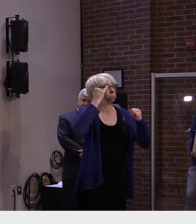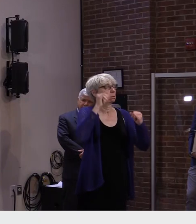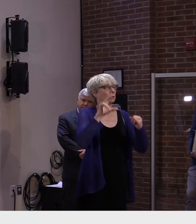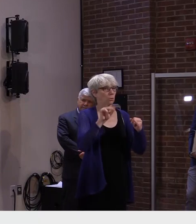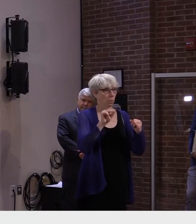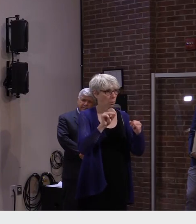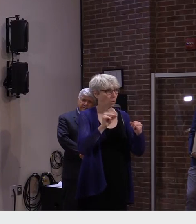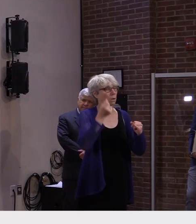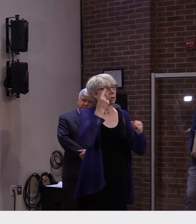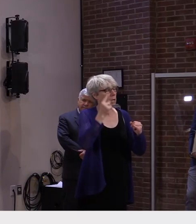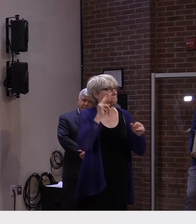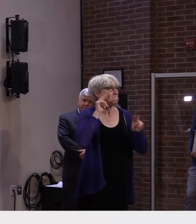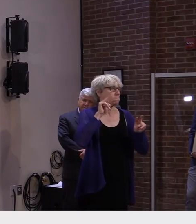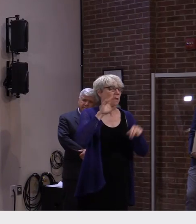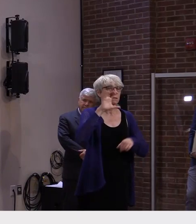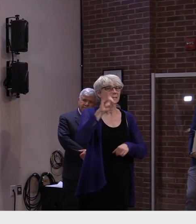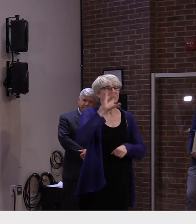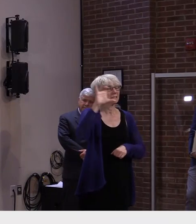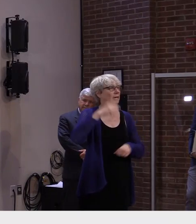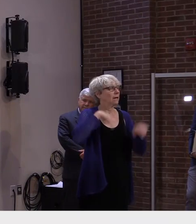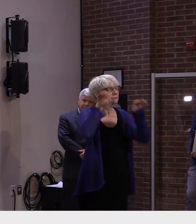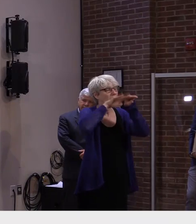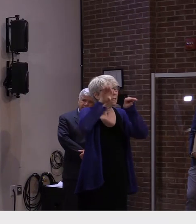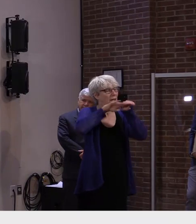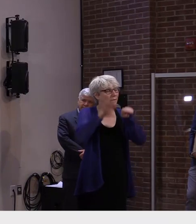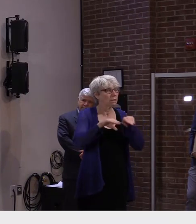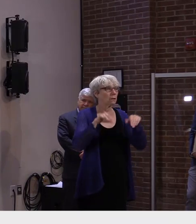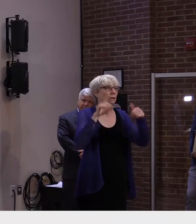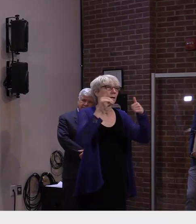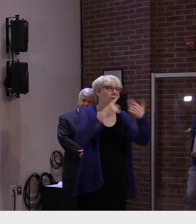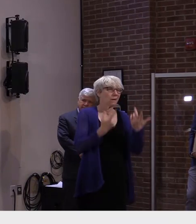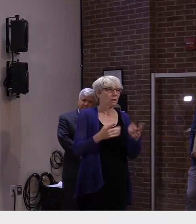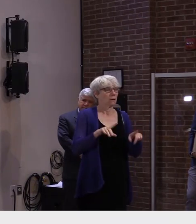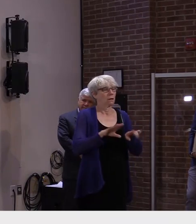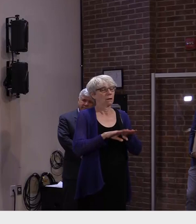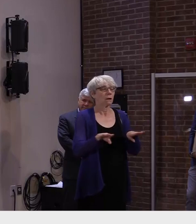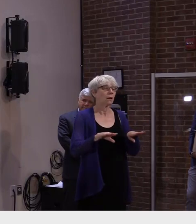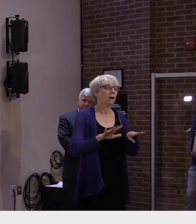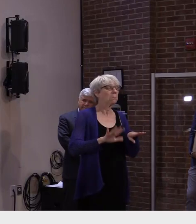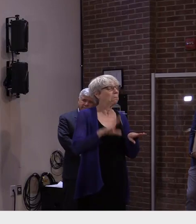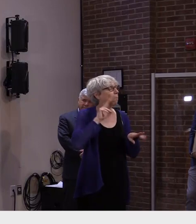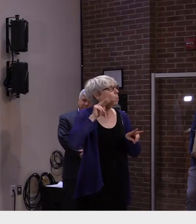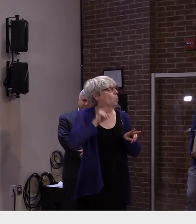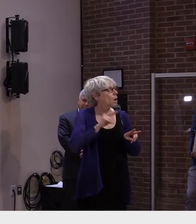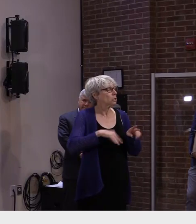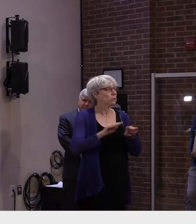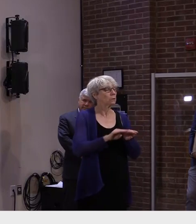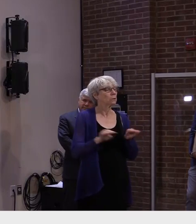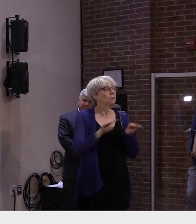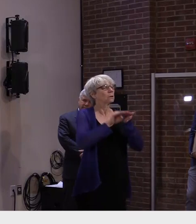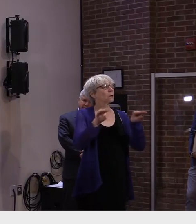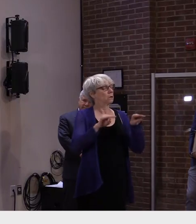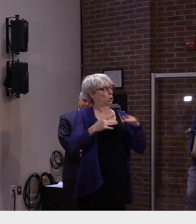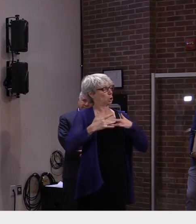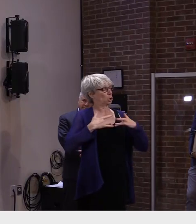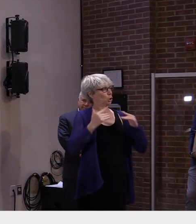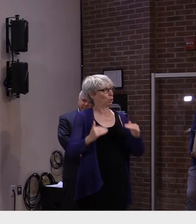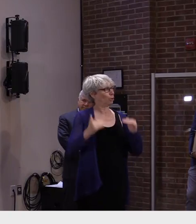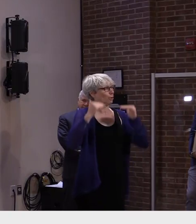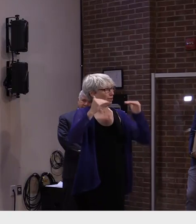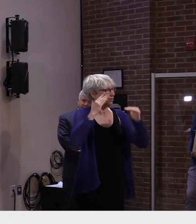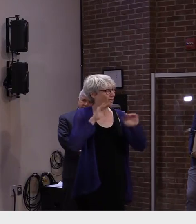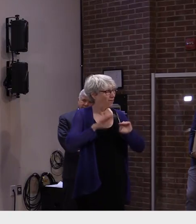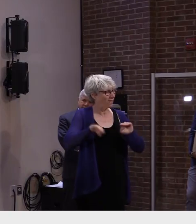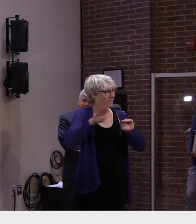gradation of levels of concern. You start as a variant of interest. You become a variant of concern. Then you